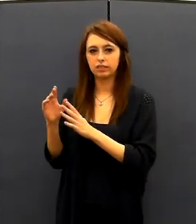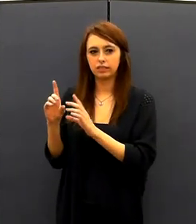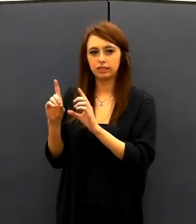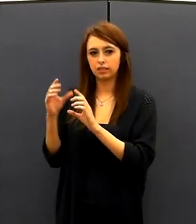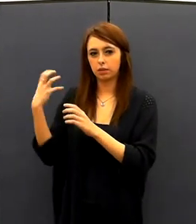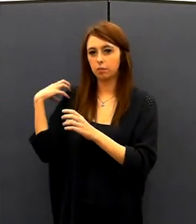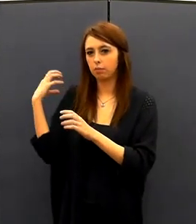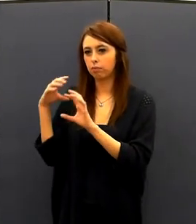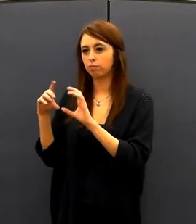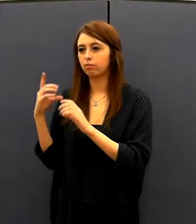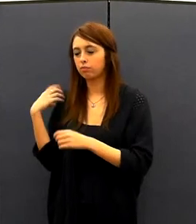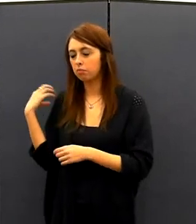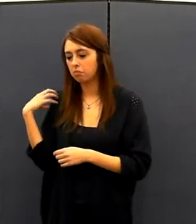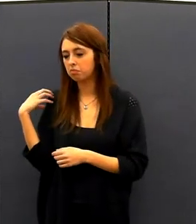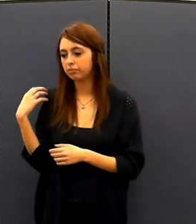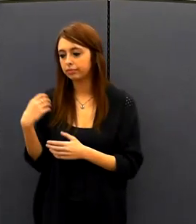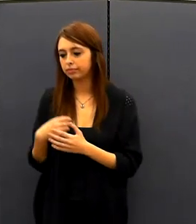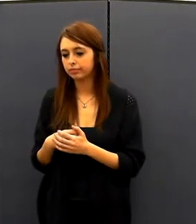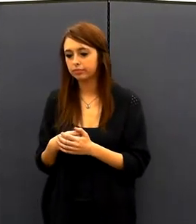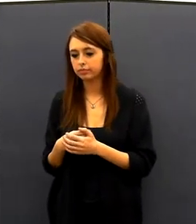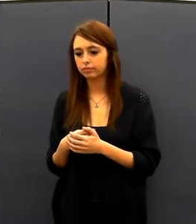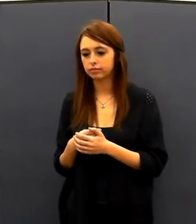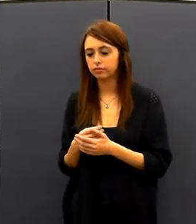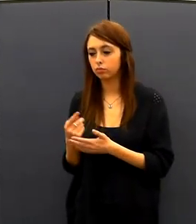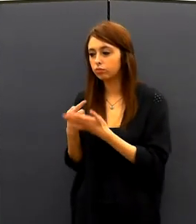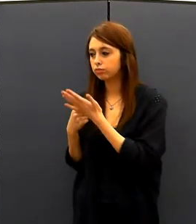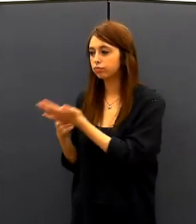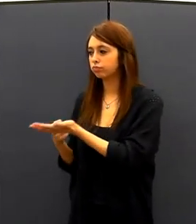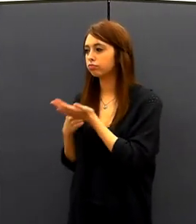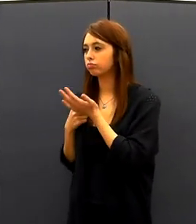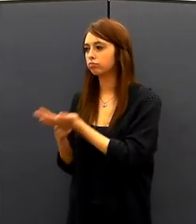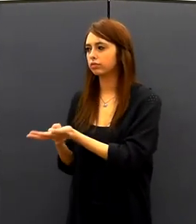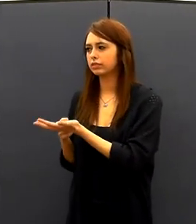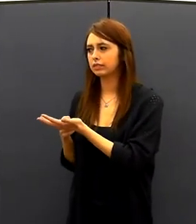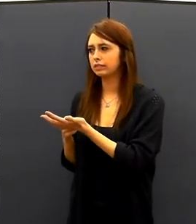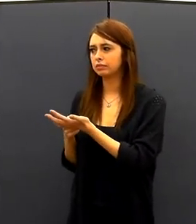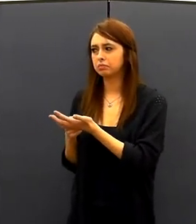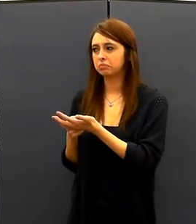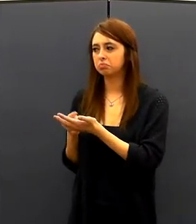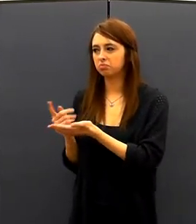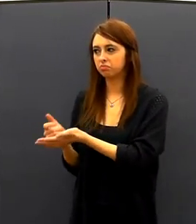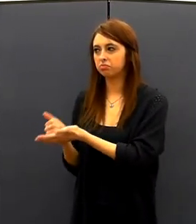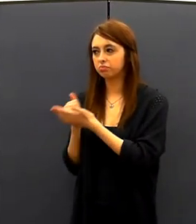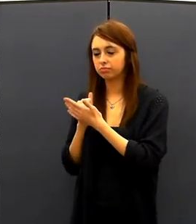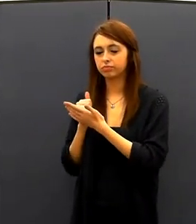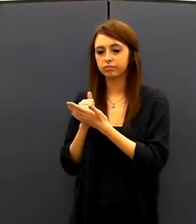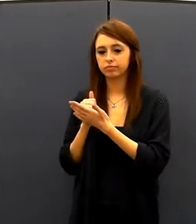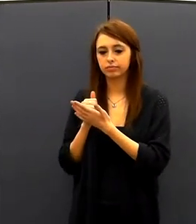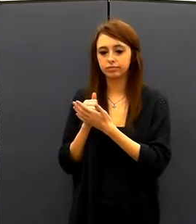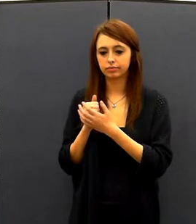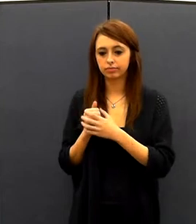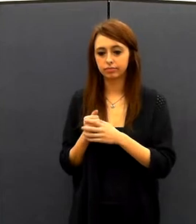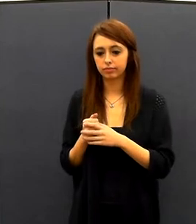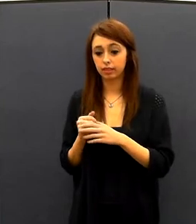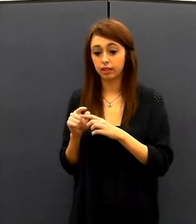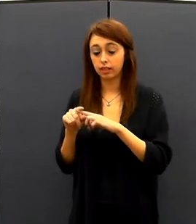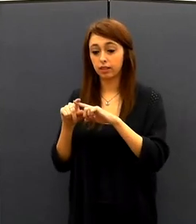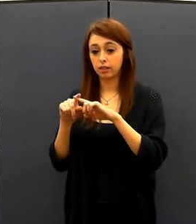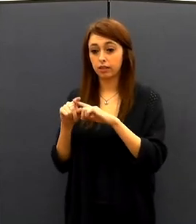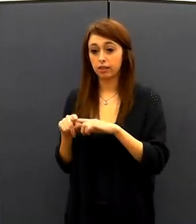deferred my enrollment. He said that because of the circumstances and because of my academic career,